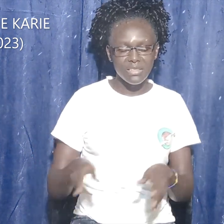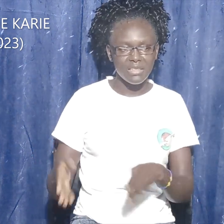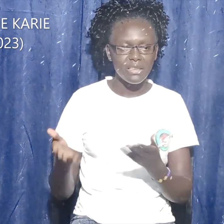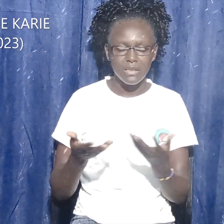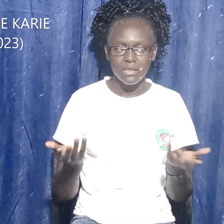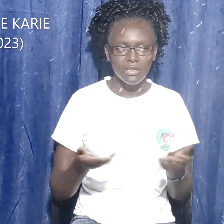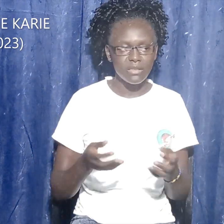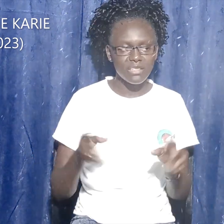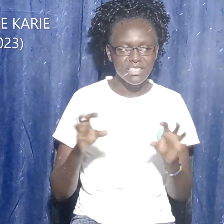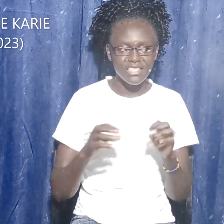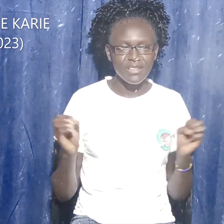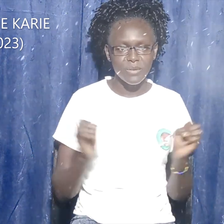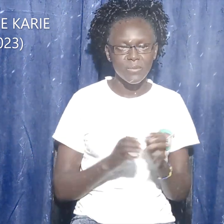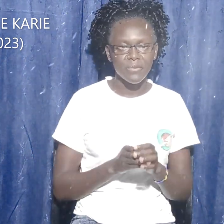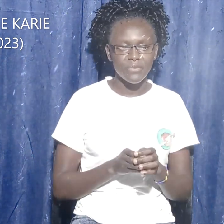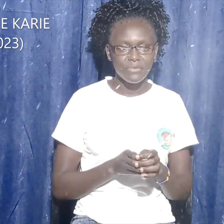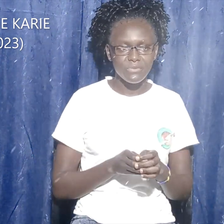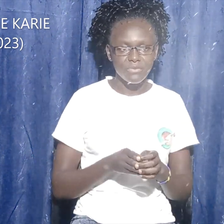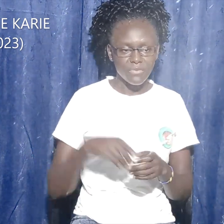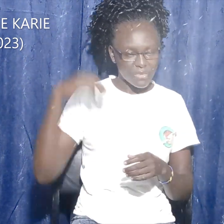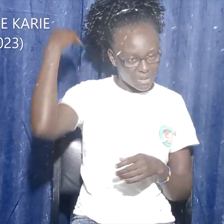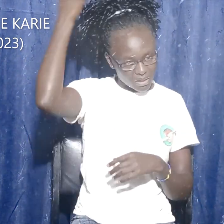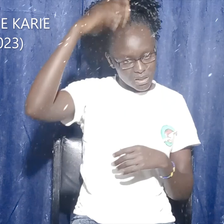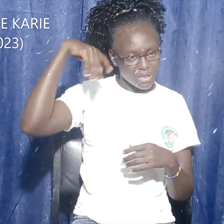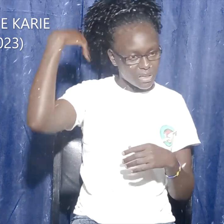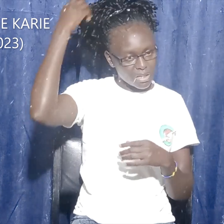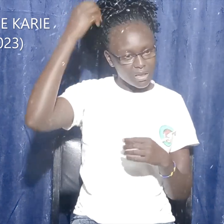in a place by itself.